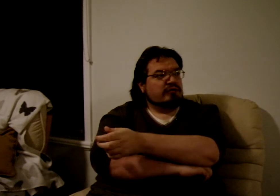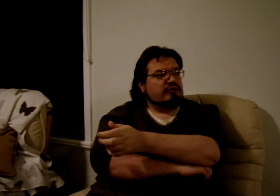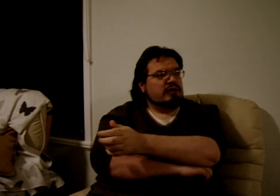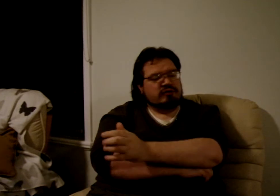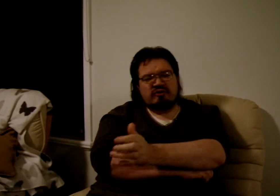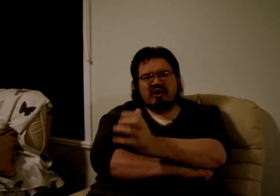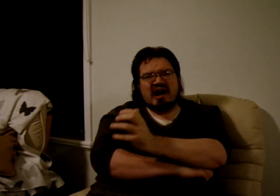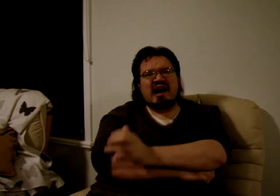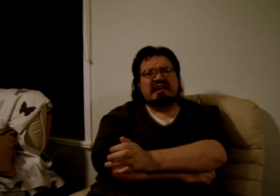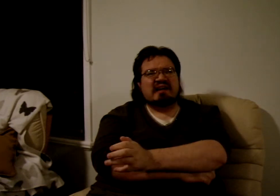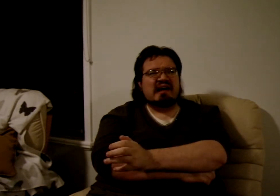To highlight